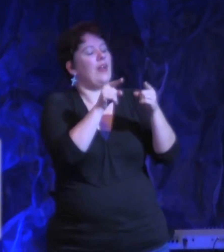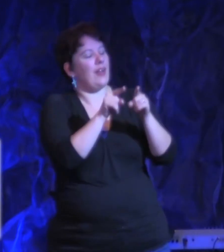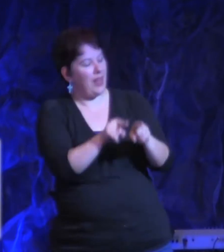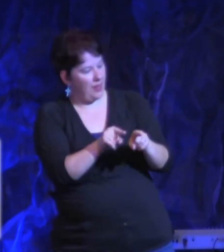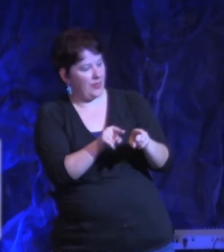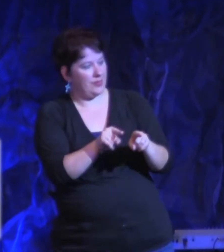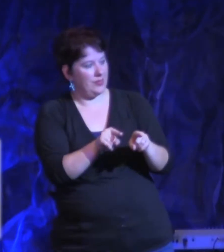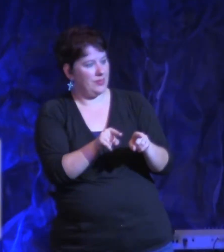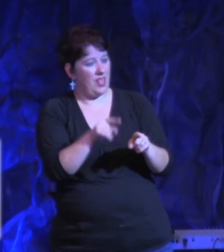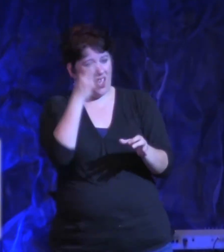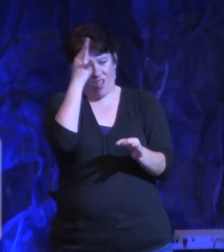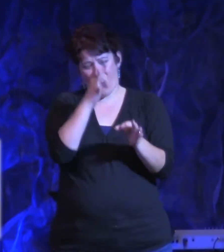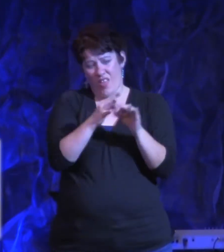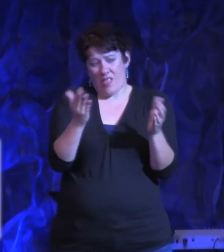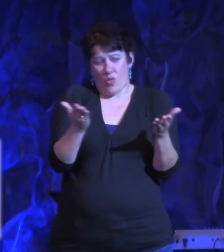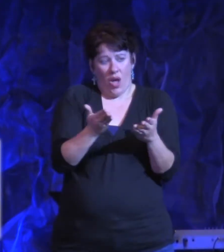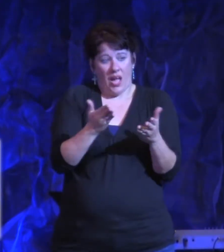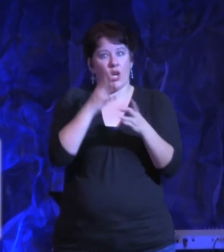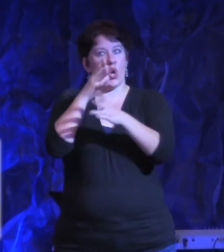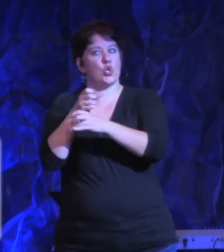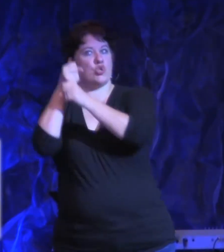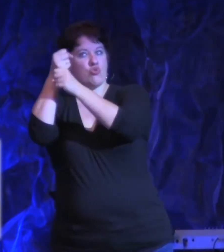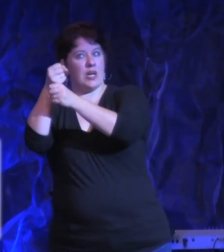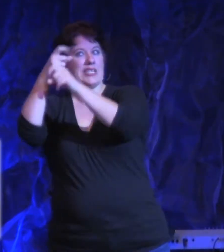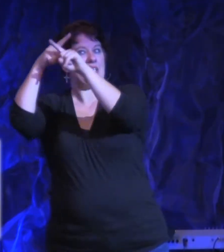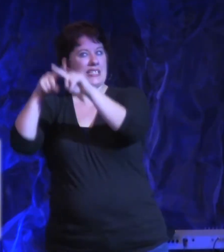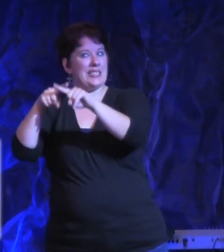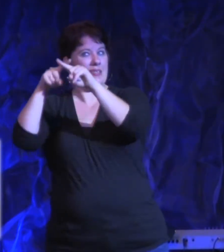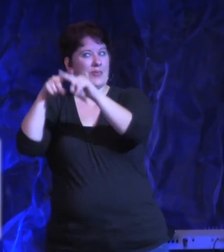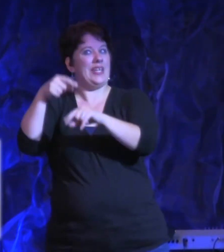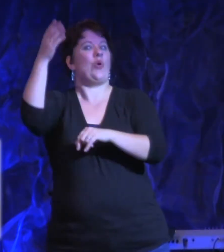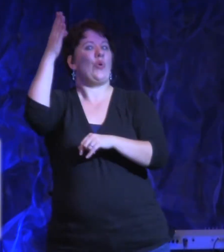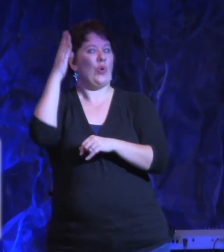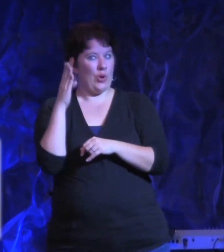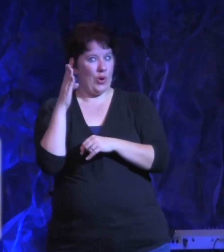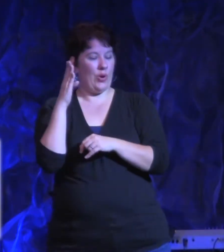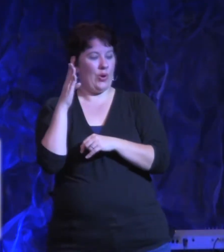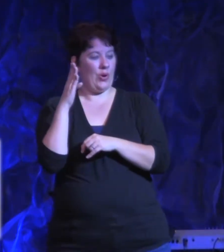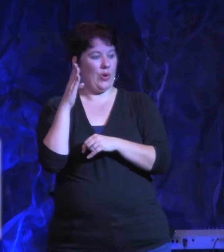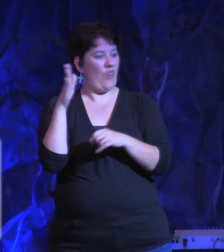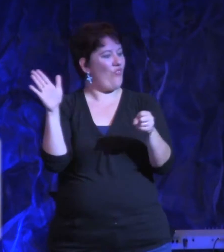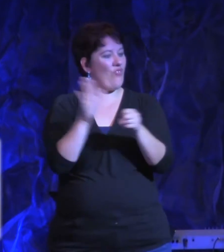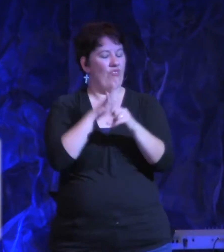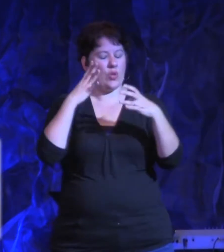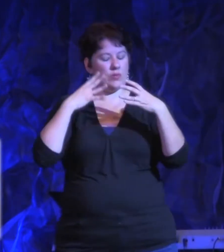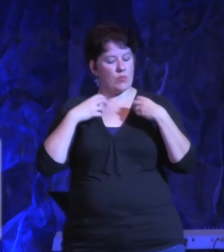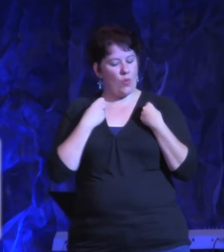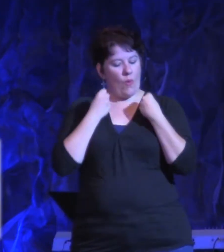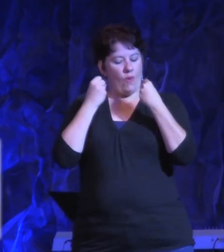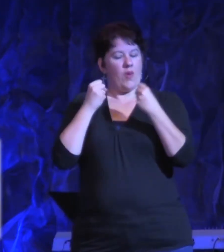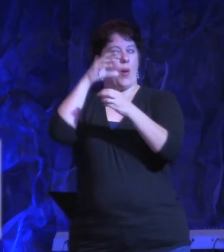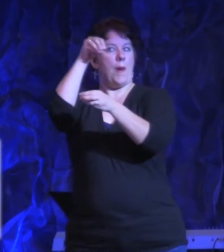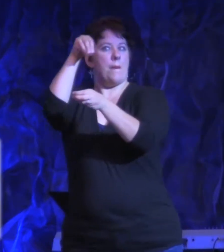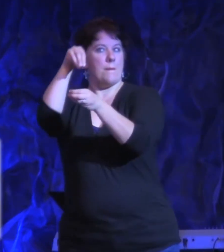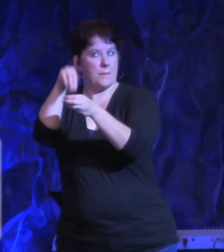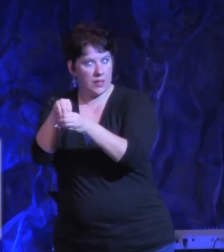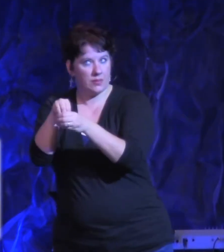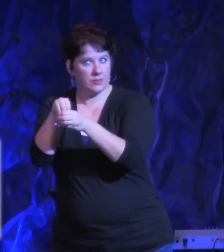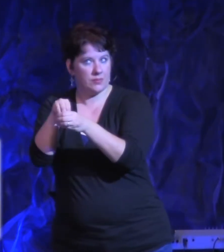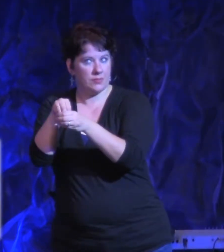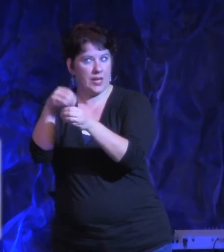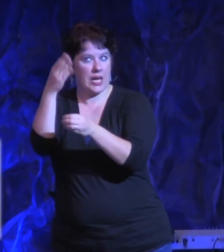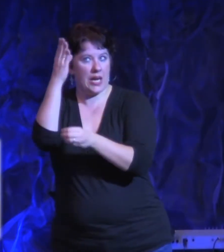It's trusting God. It's relying on God. It's putting your confidence in God. It's believing God.